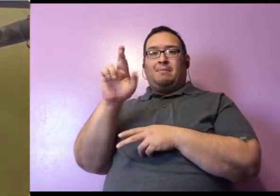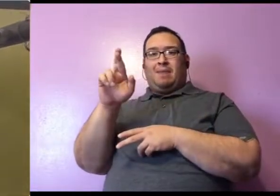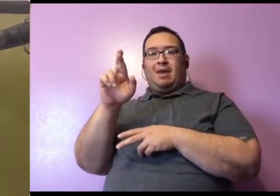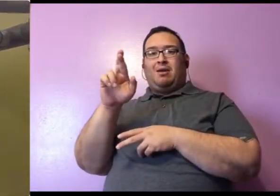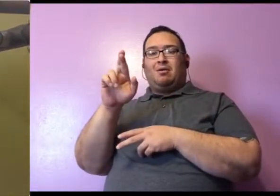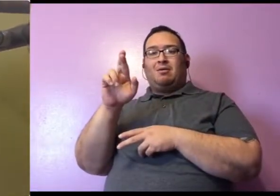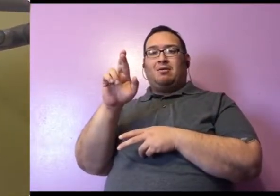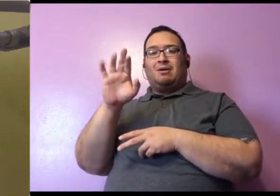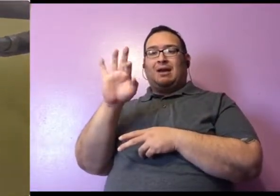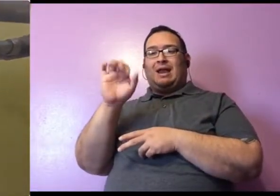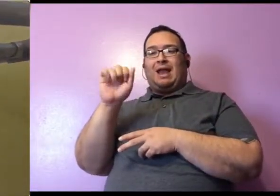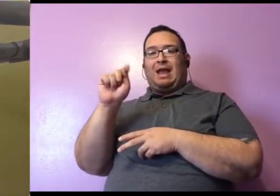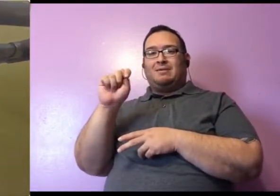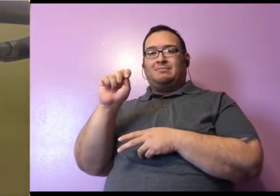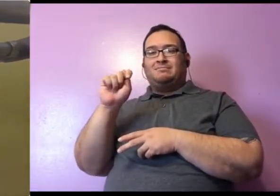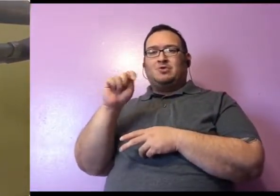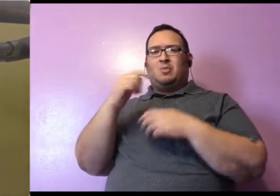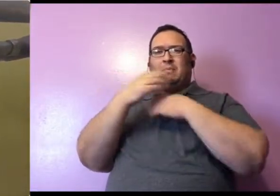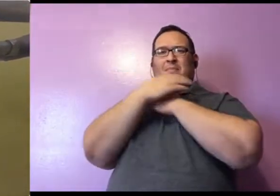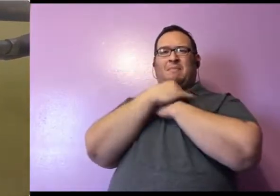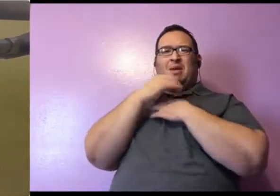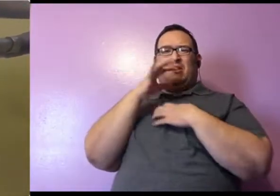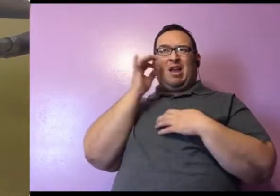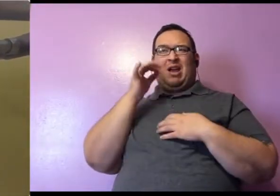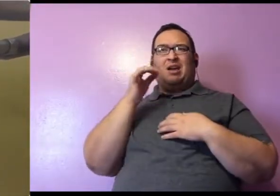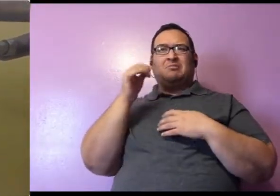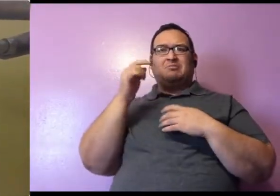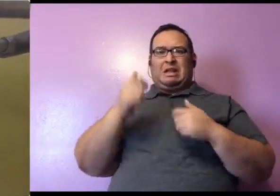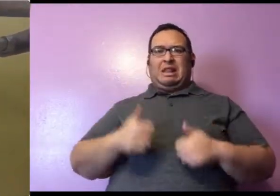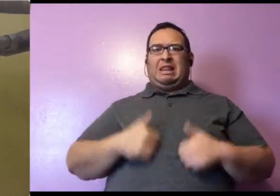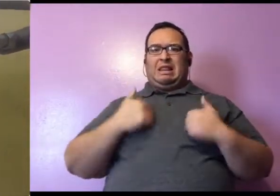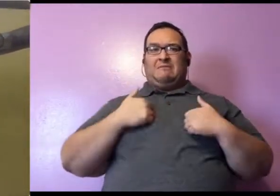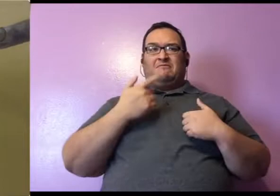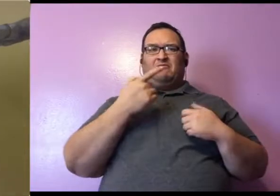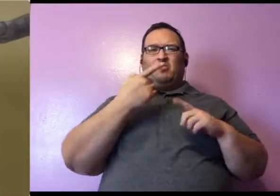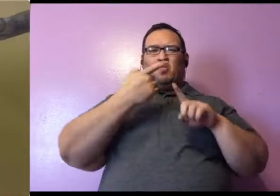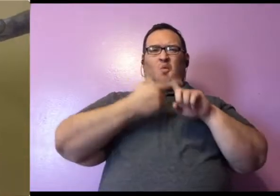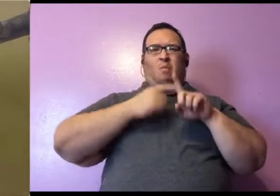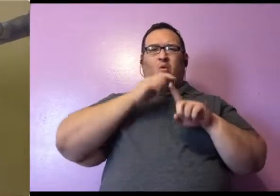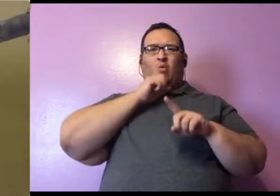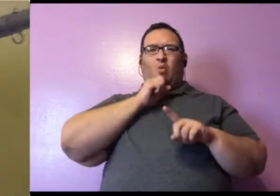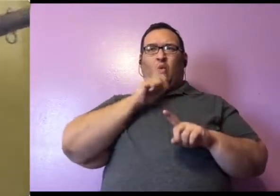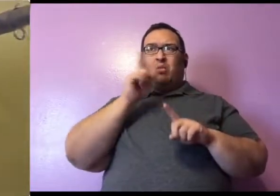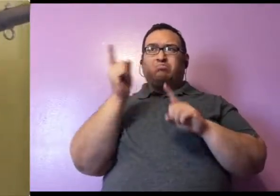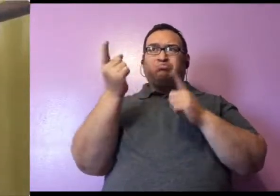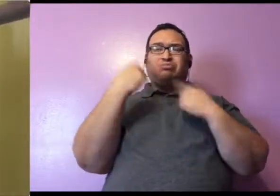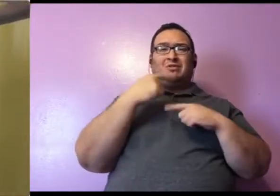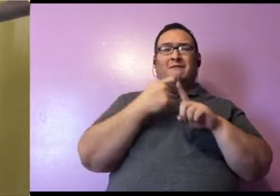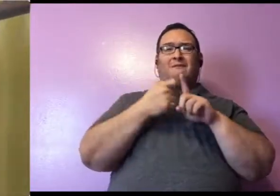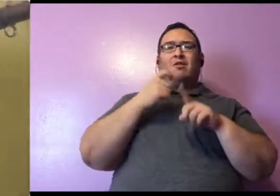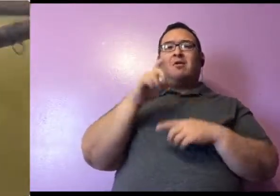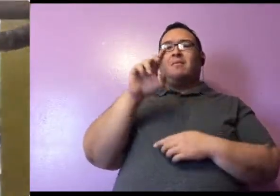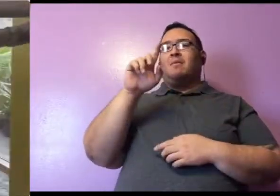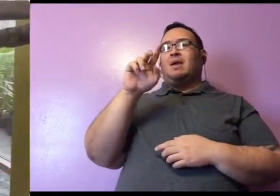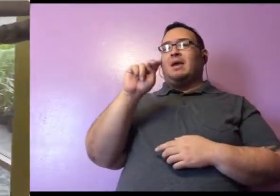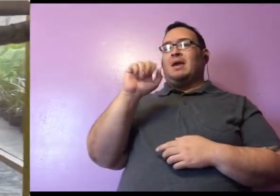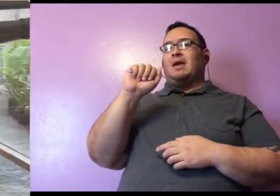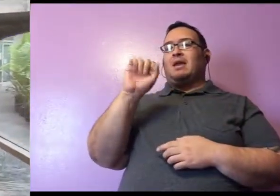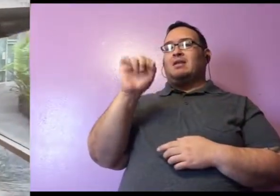was about one month old. She came to us from the Nashville Zoo when she was very small. And we actually finished